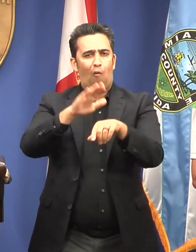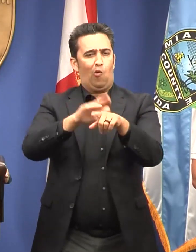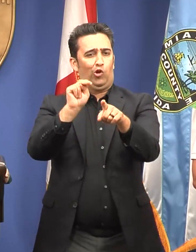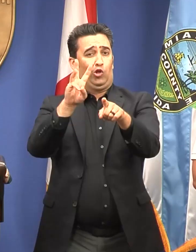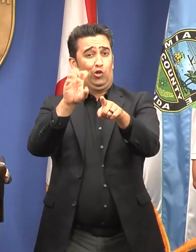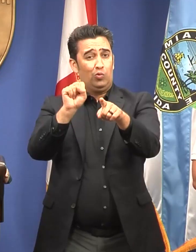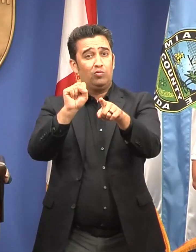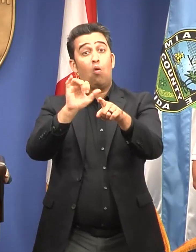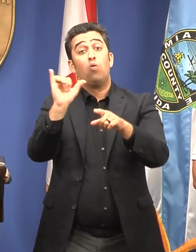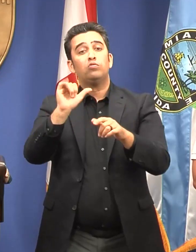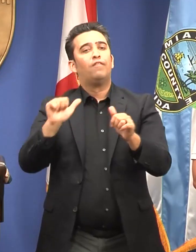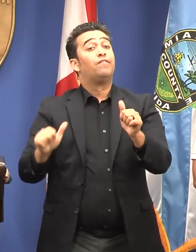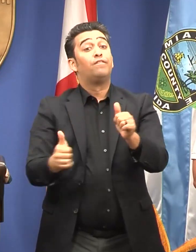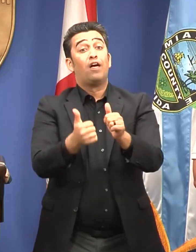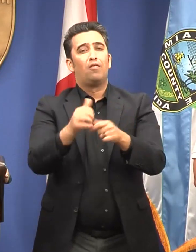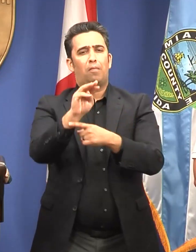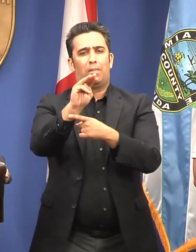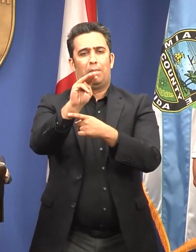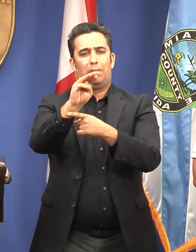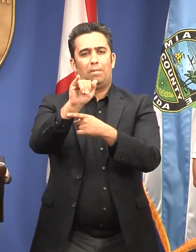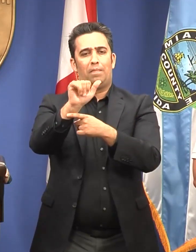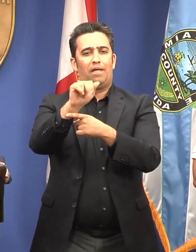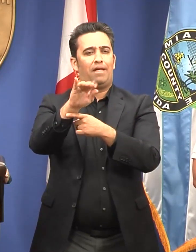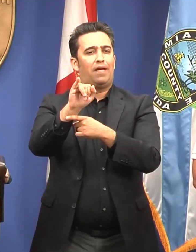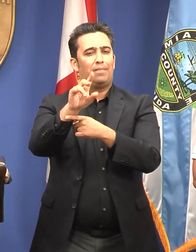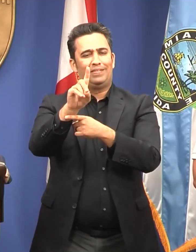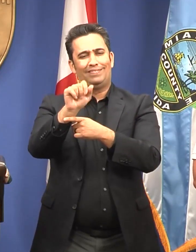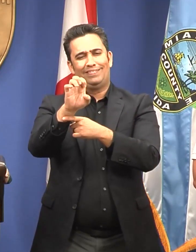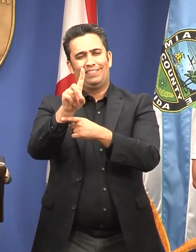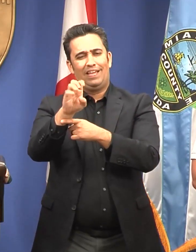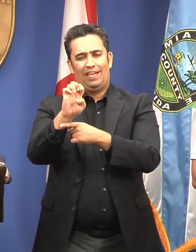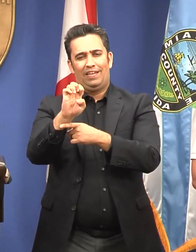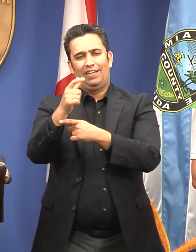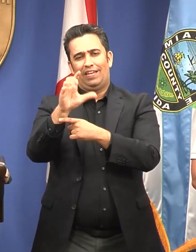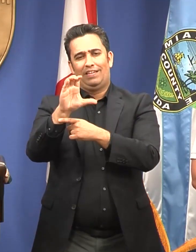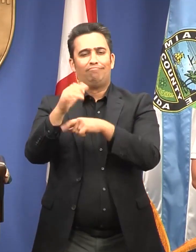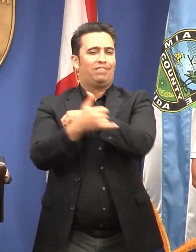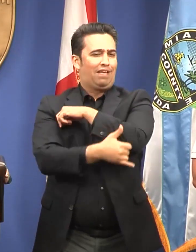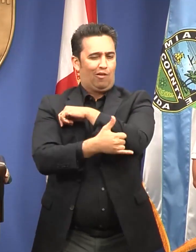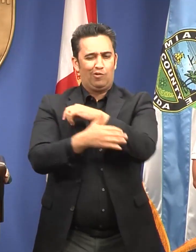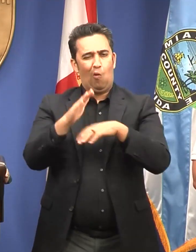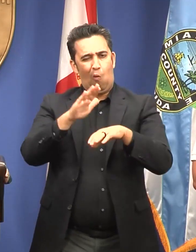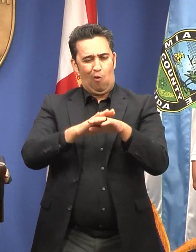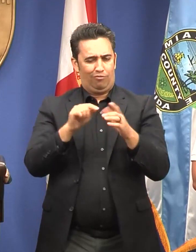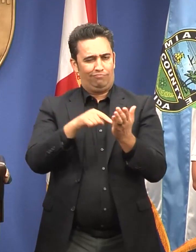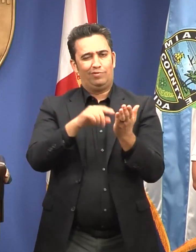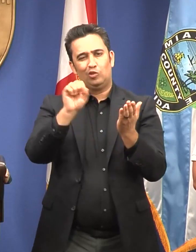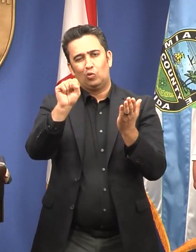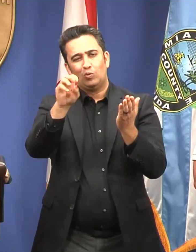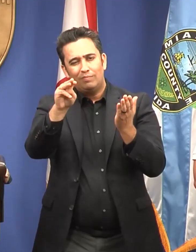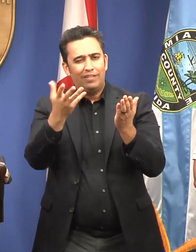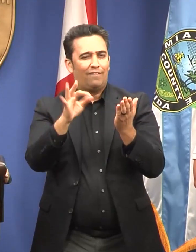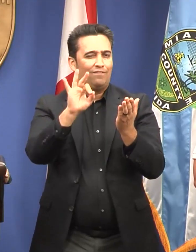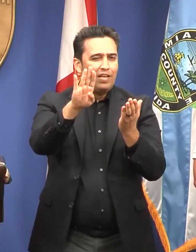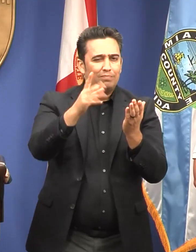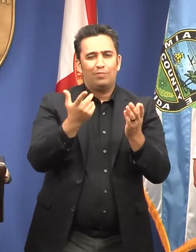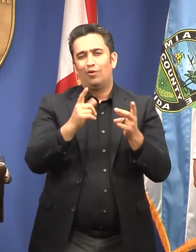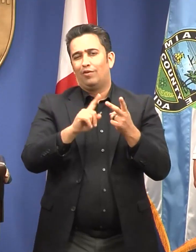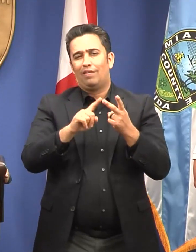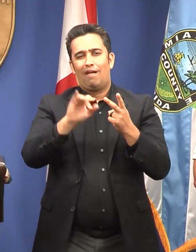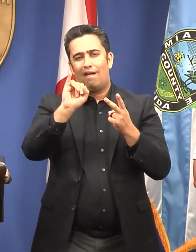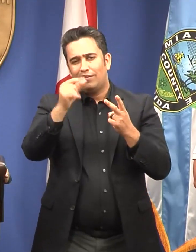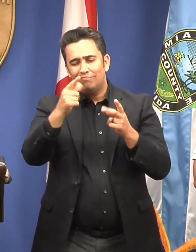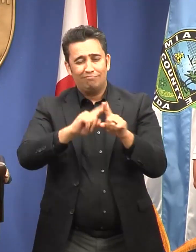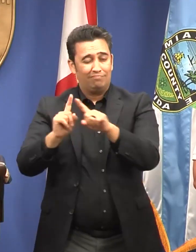following Miami-Dade County and the Miami-Dade Office of Emergency Management on social media. So, I ask our community, in